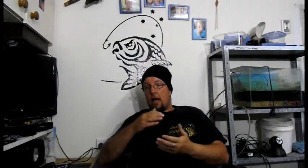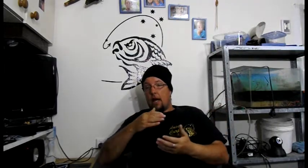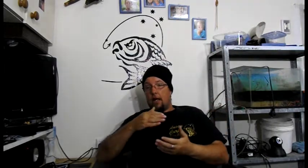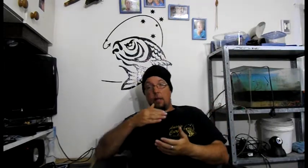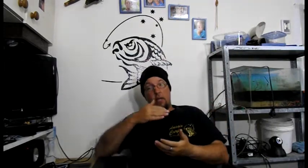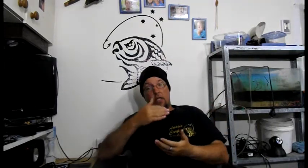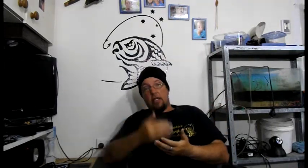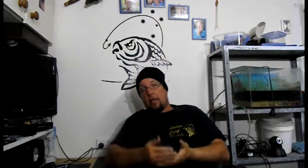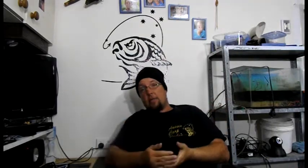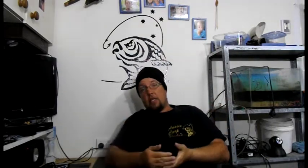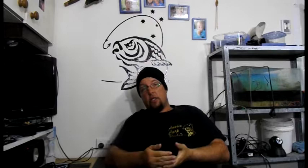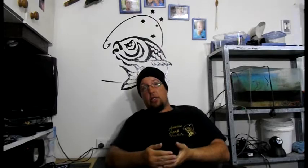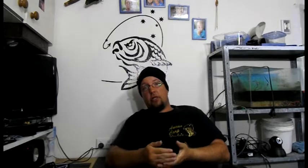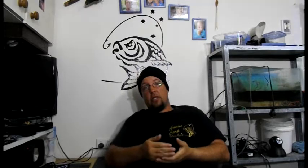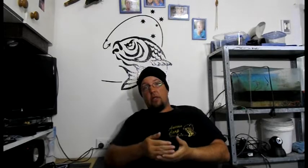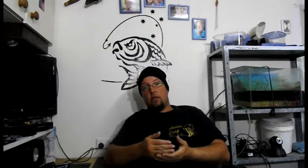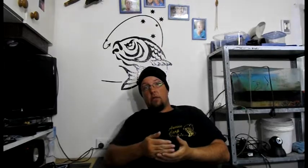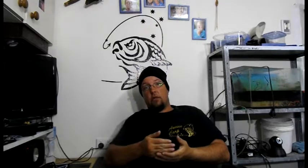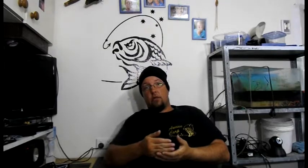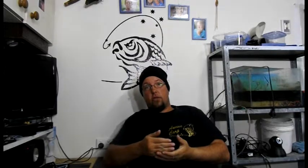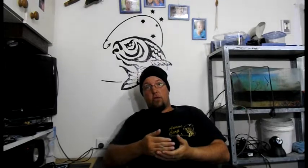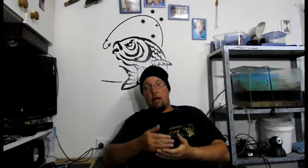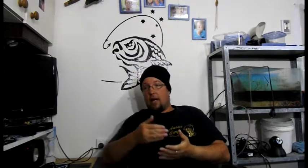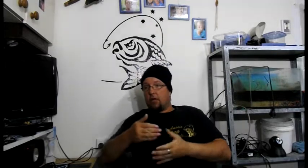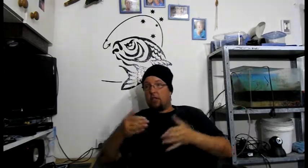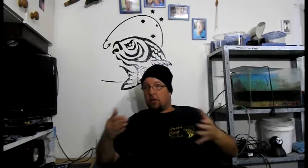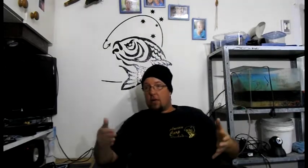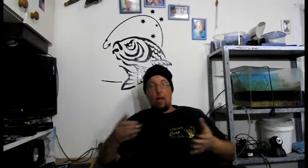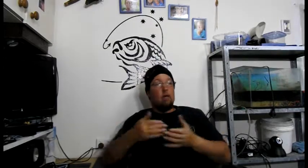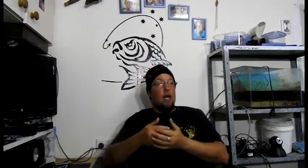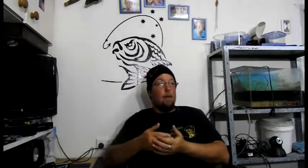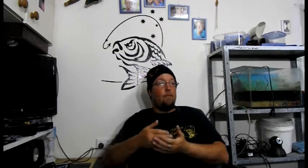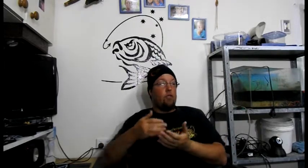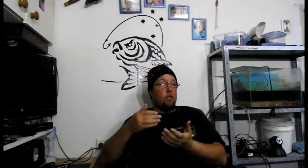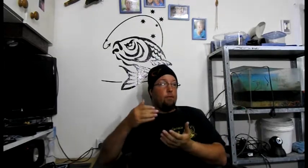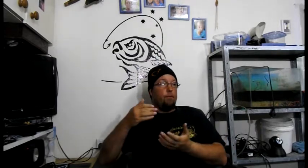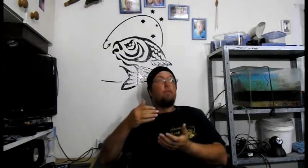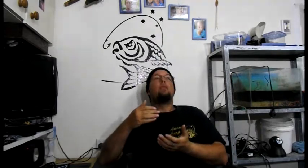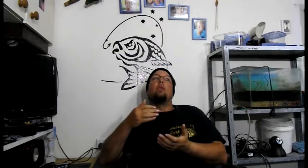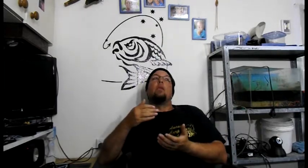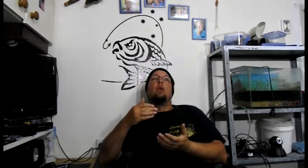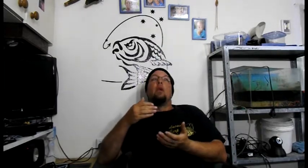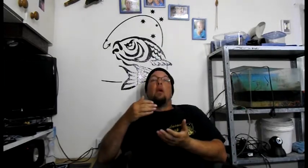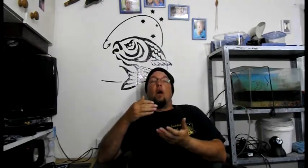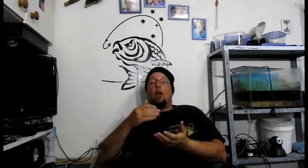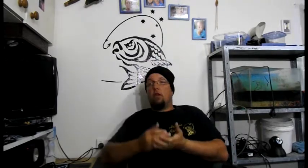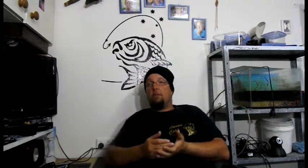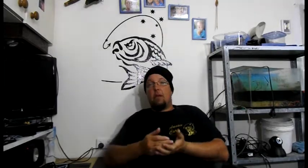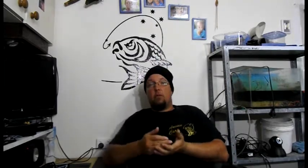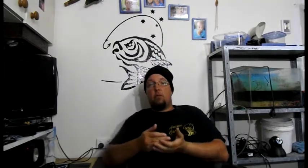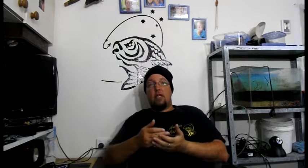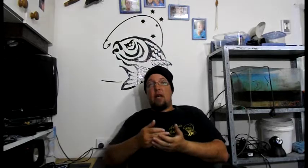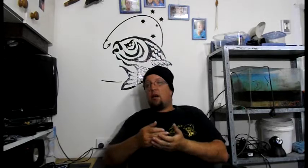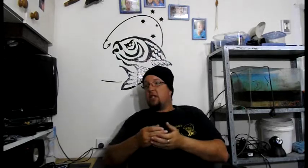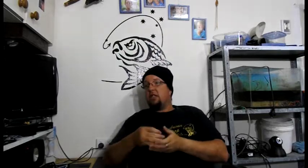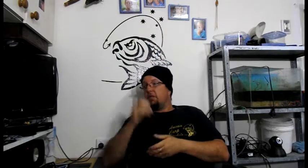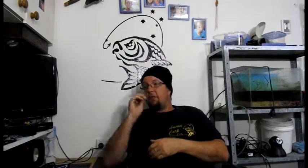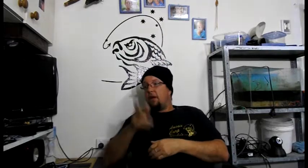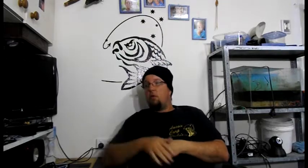And then we could set up the industry to surround carp fishing. A lot of people will say, oh, you can just throw a hook